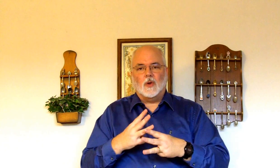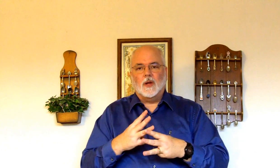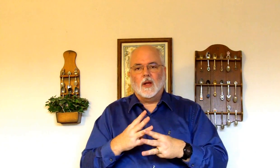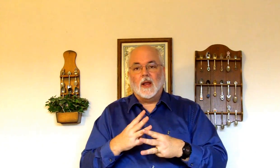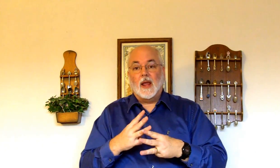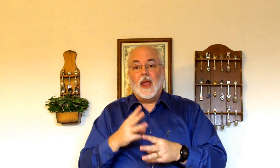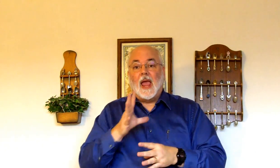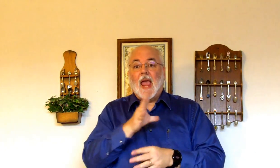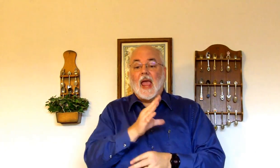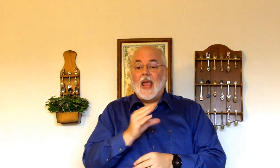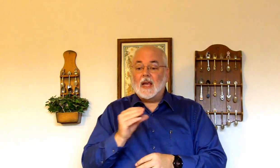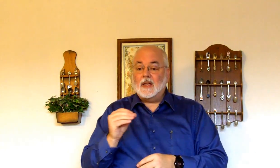The